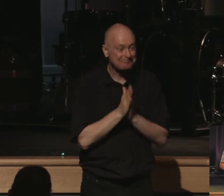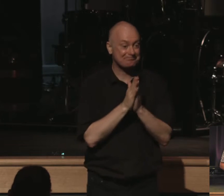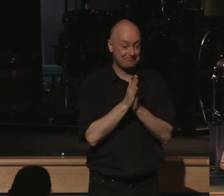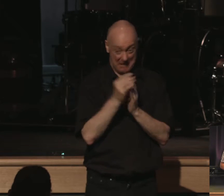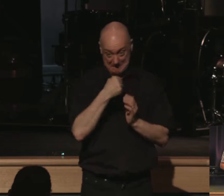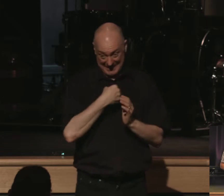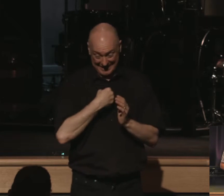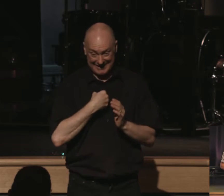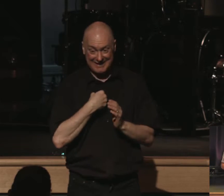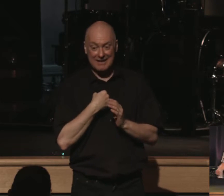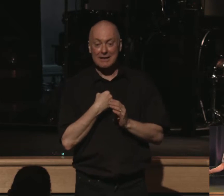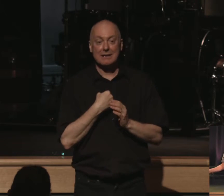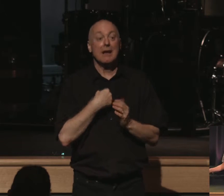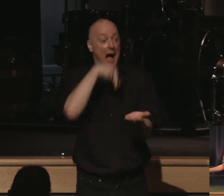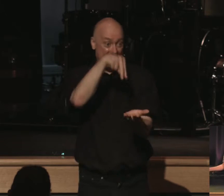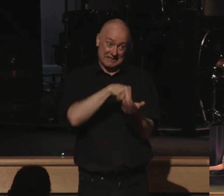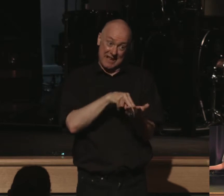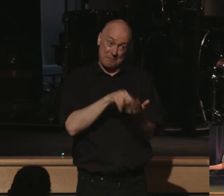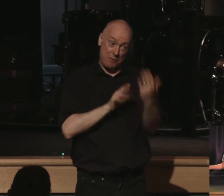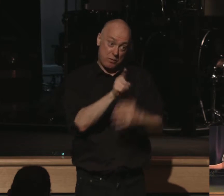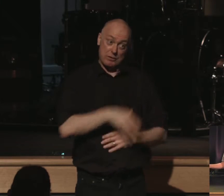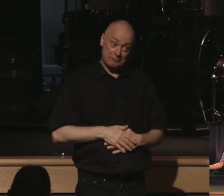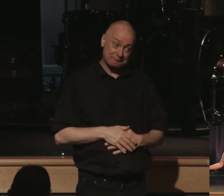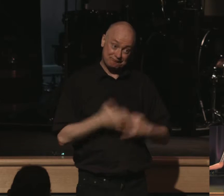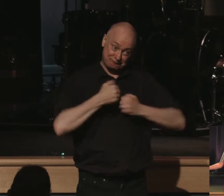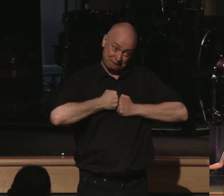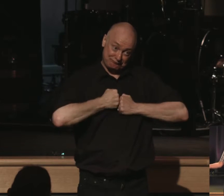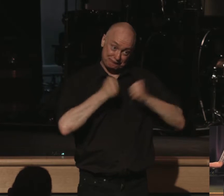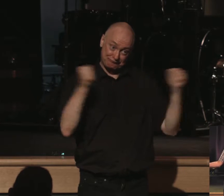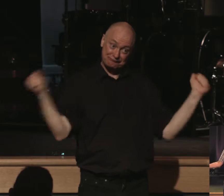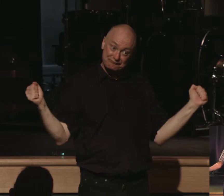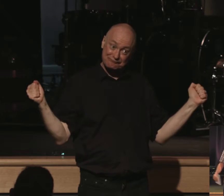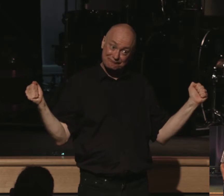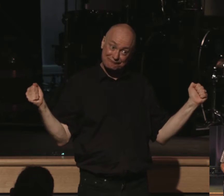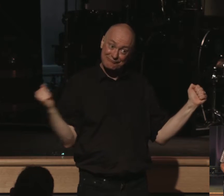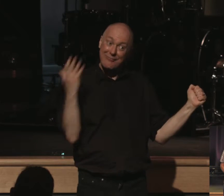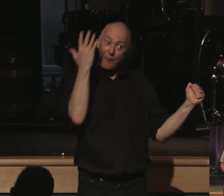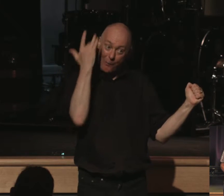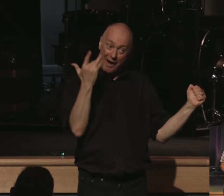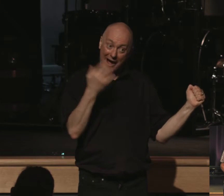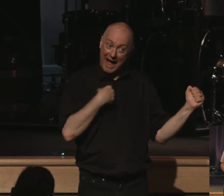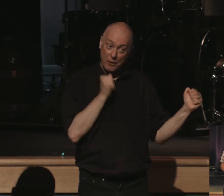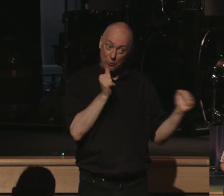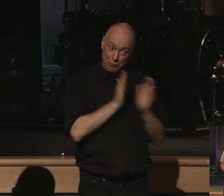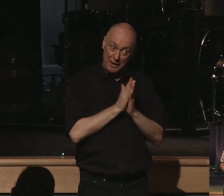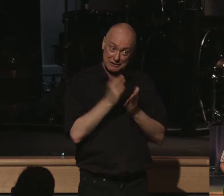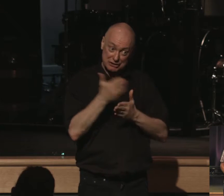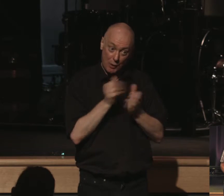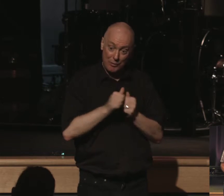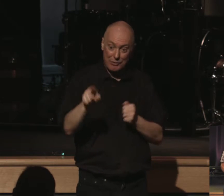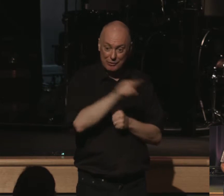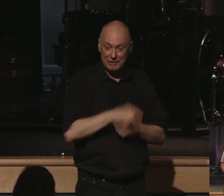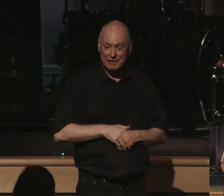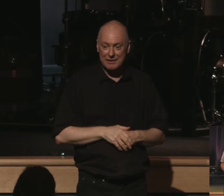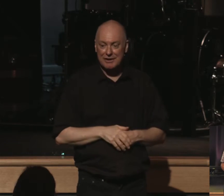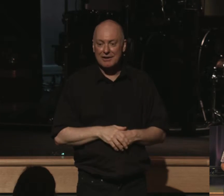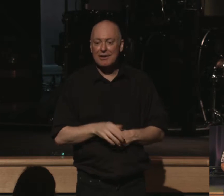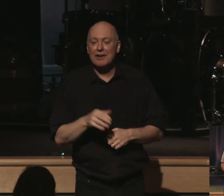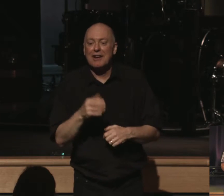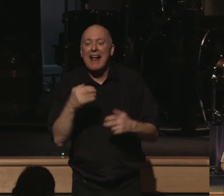standing in front of you, moment of transparency. These are the reasons why I don't pray. They're two-year-old lies. They're lies that a two